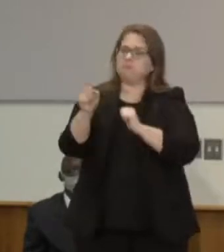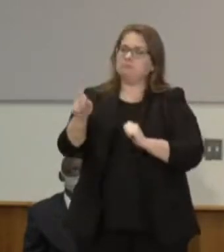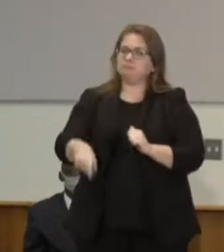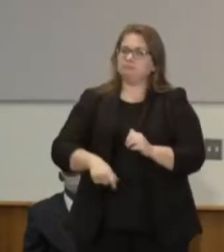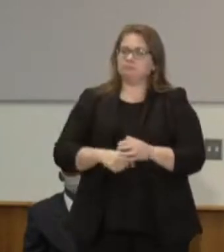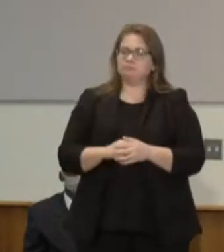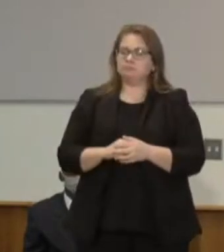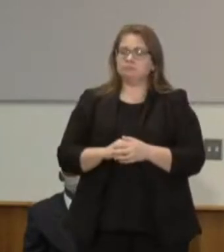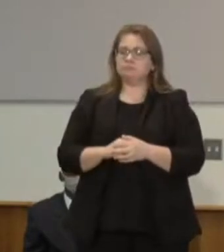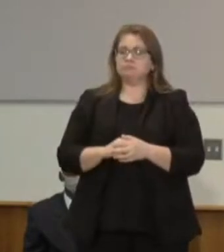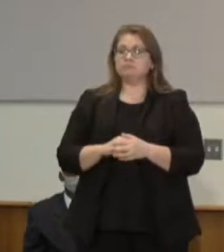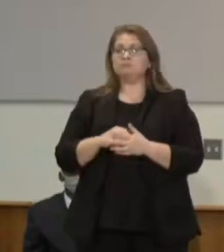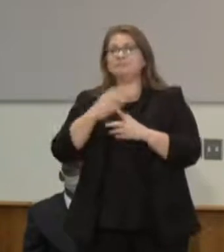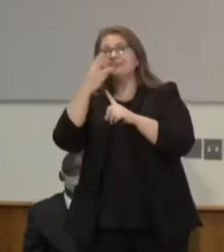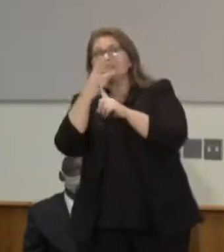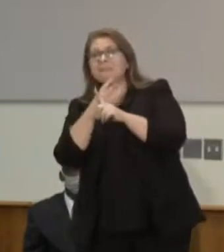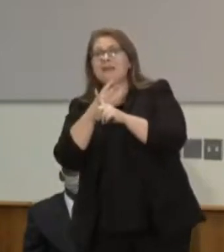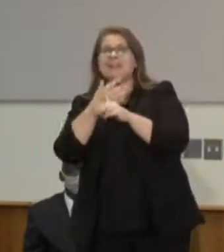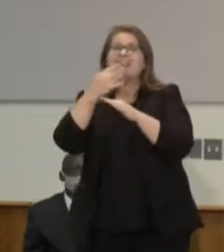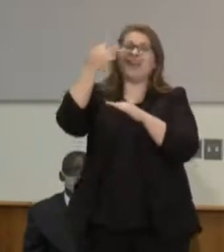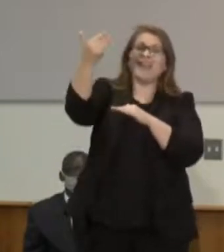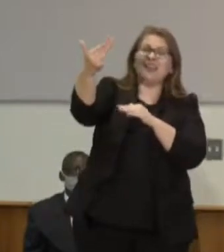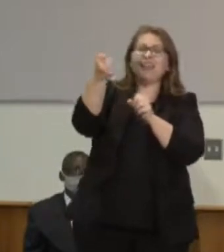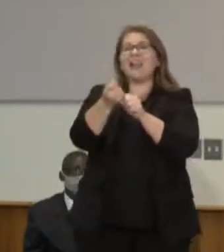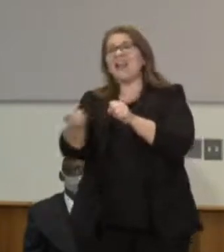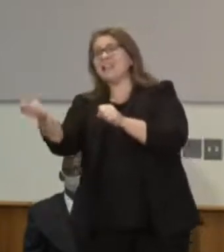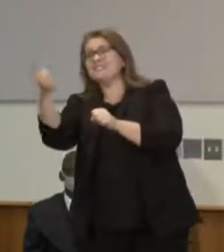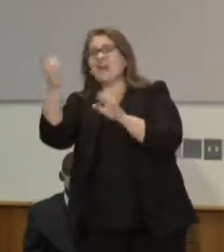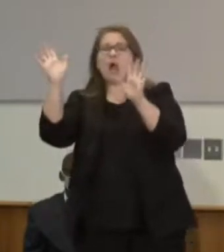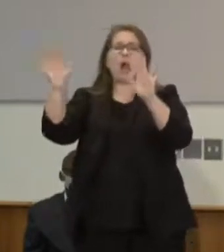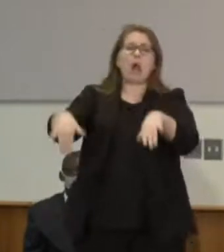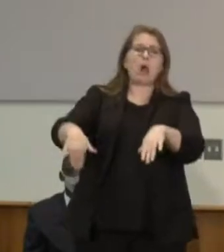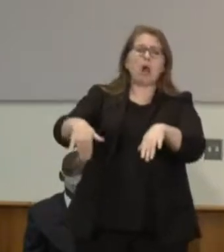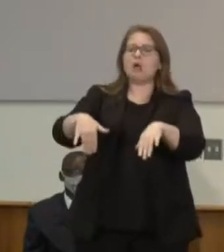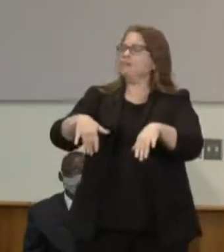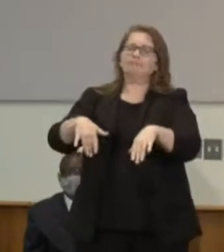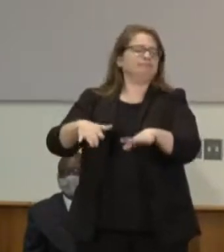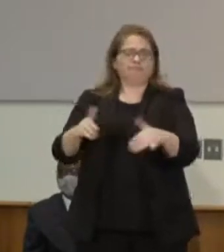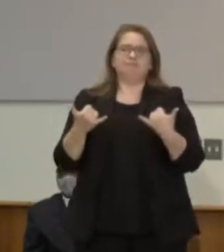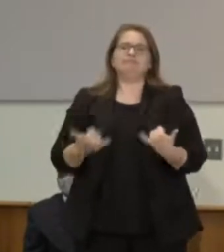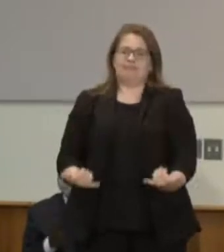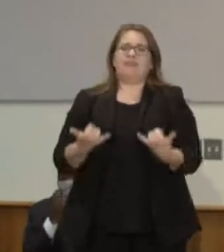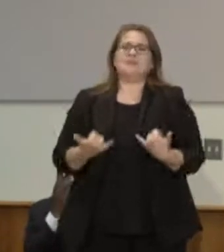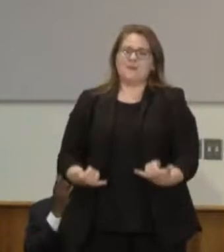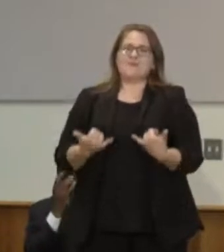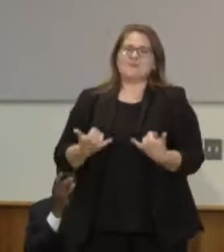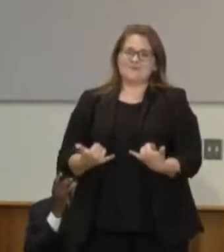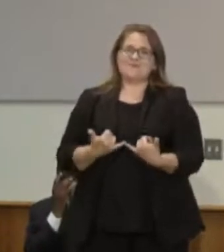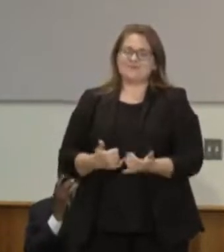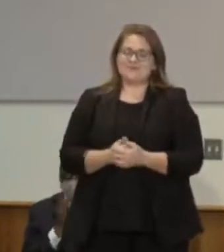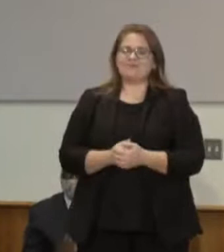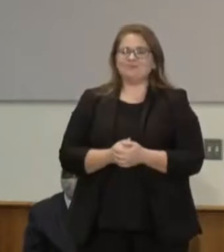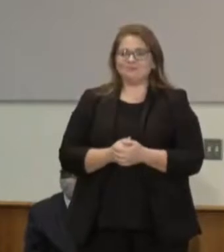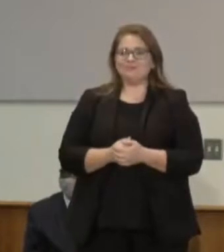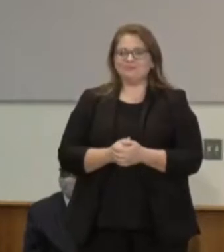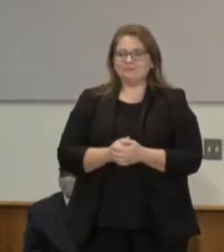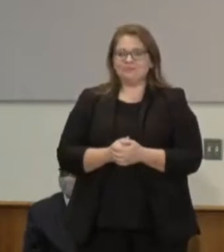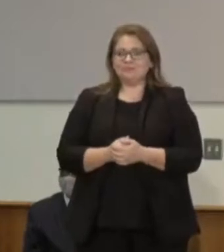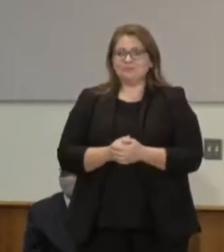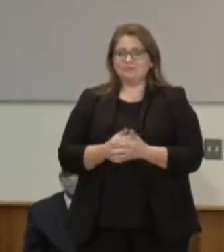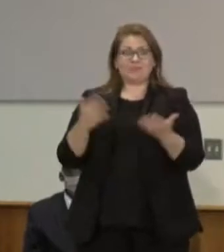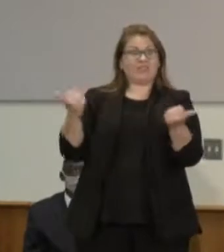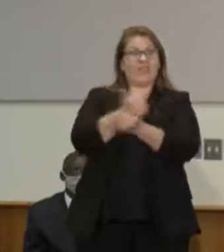not six months from now, not a year from now. We can't fix everything in a day, week, or month,